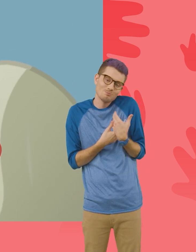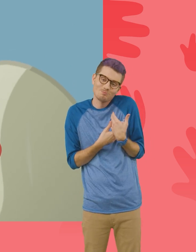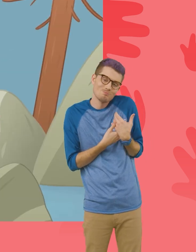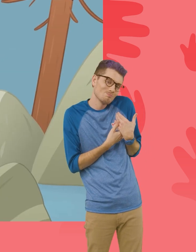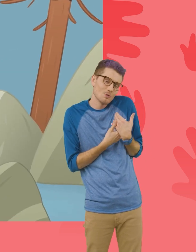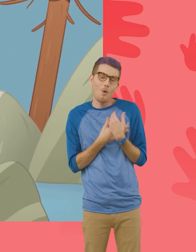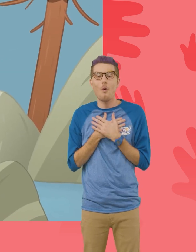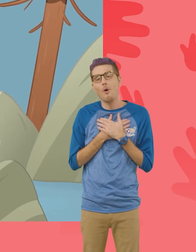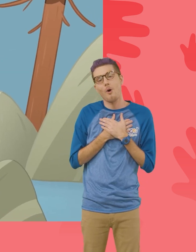Awww.